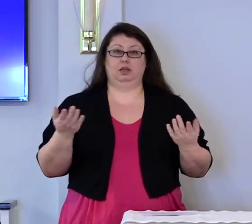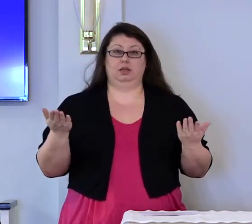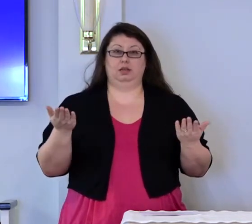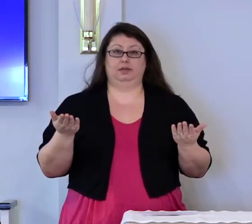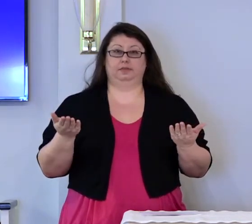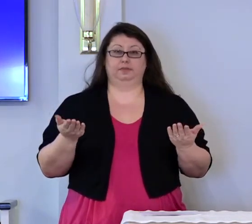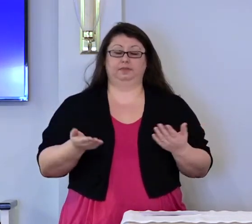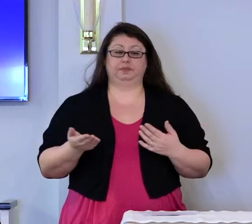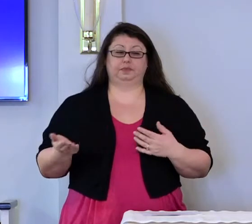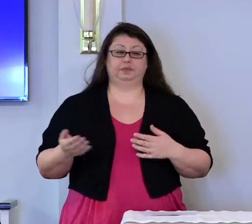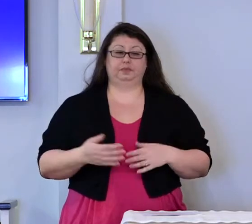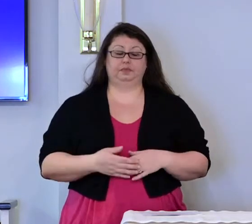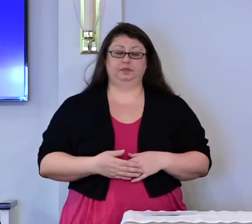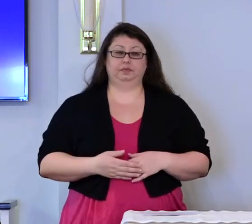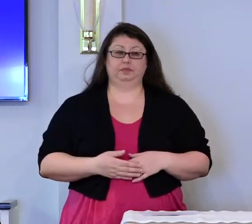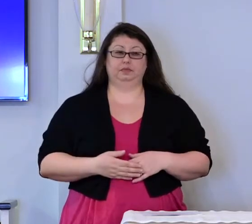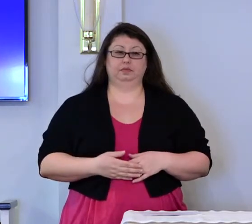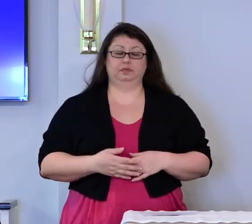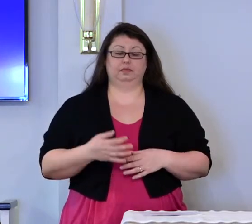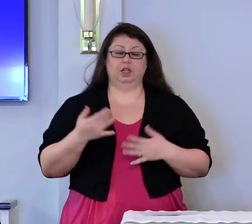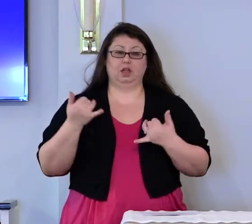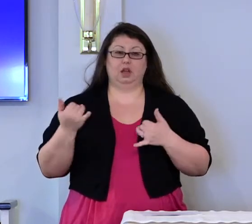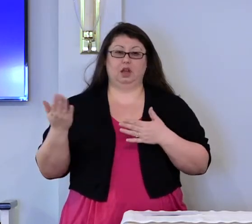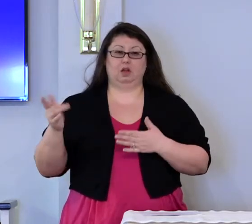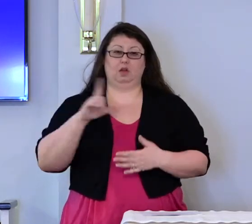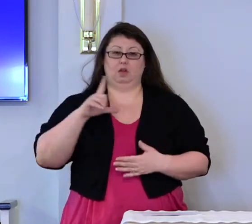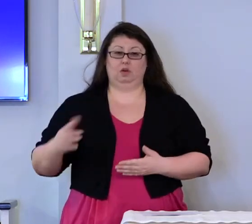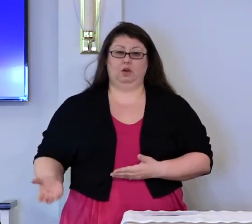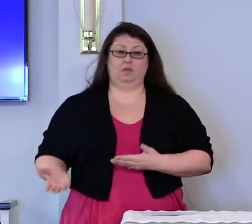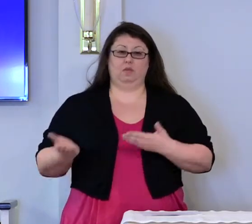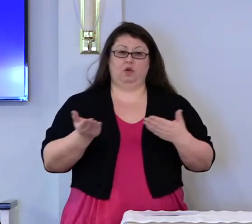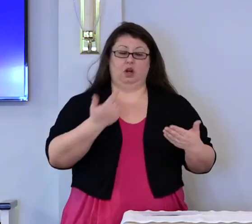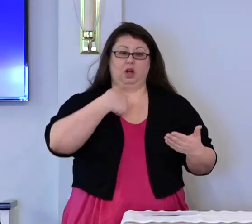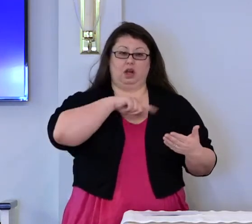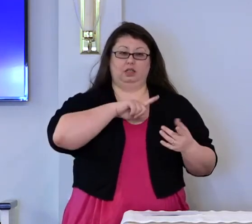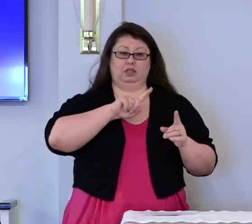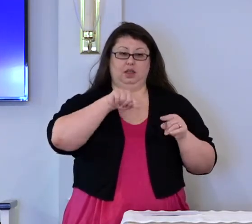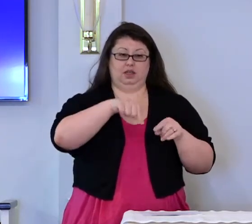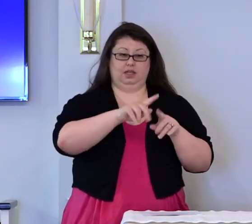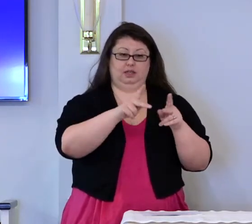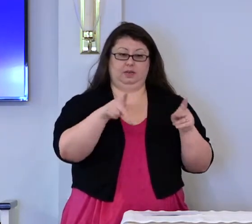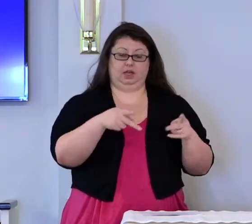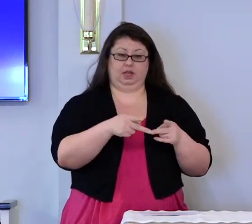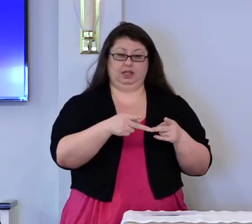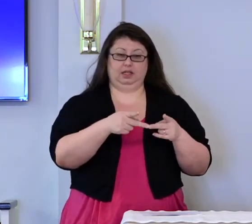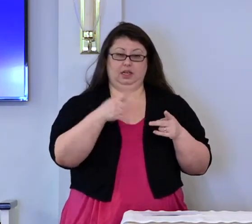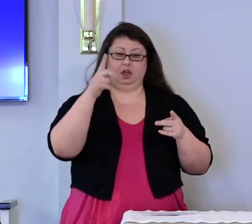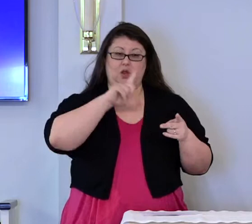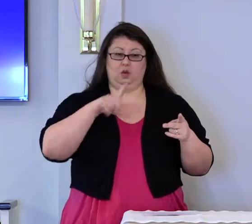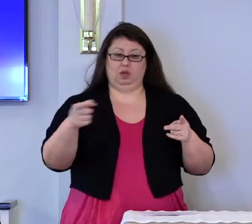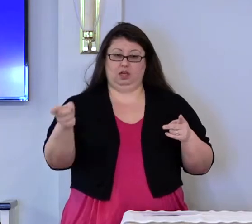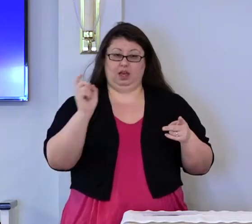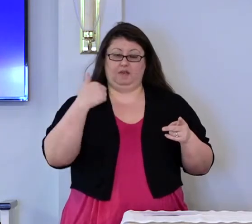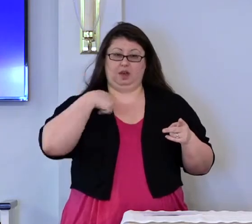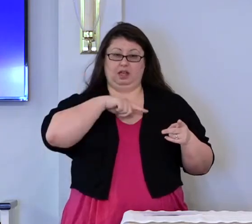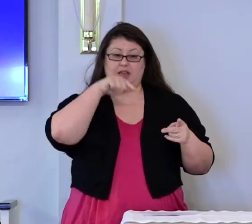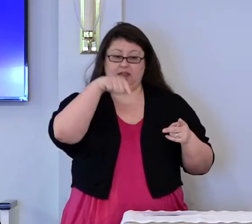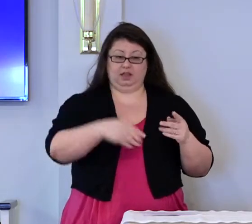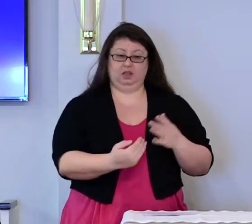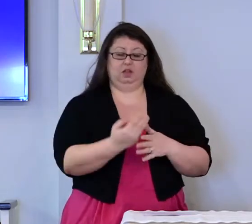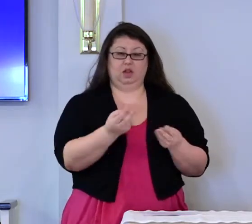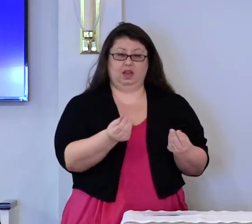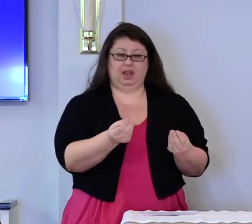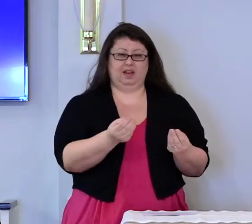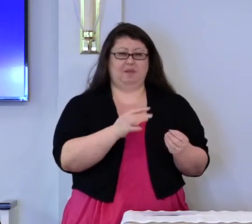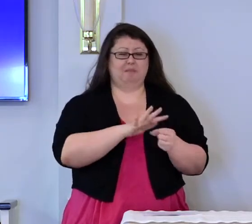So he brought us to this place. He gave us this land. A land filled with